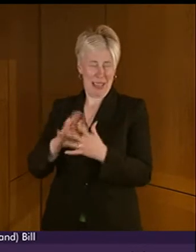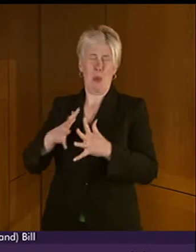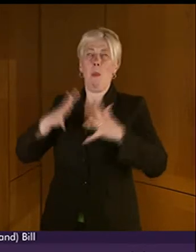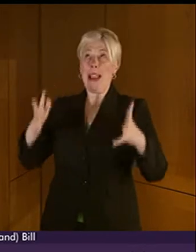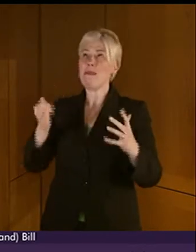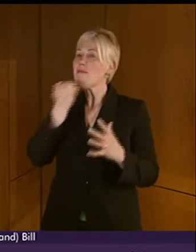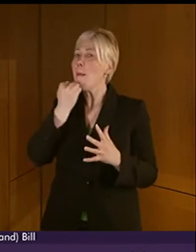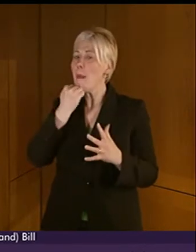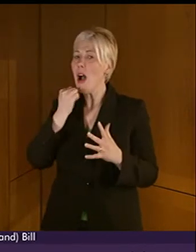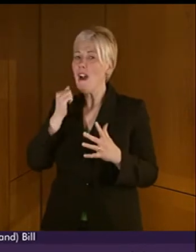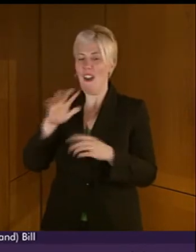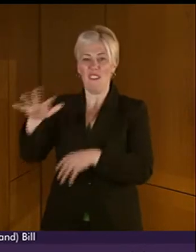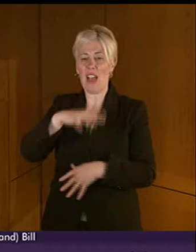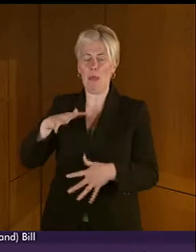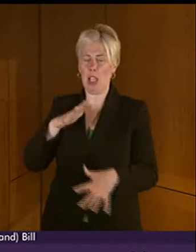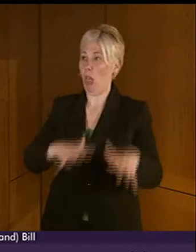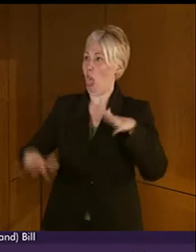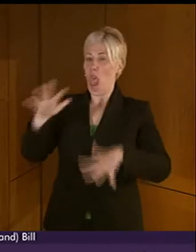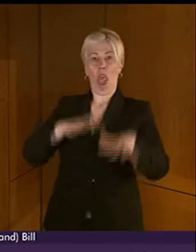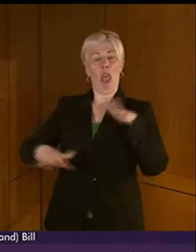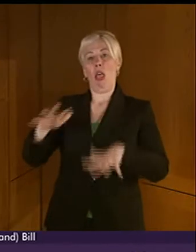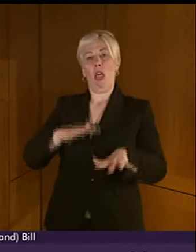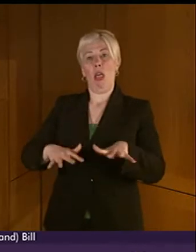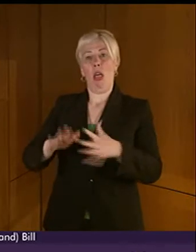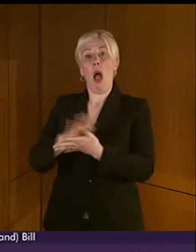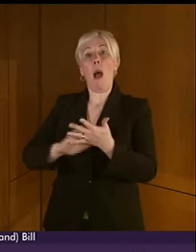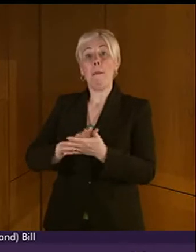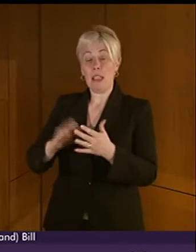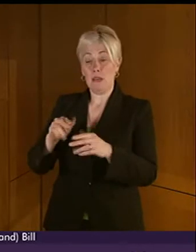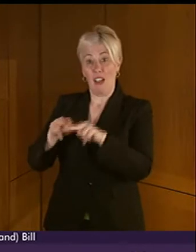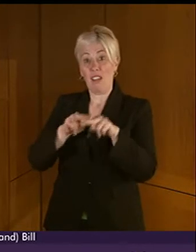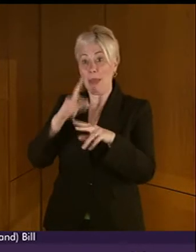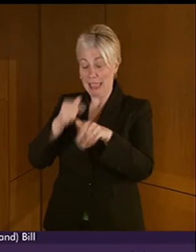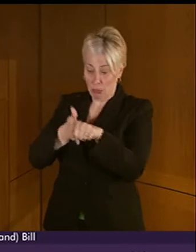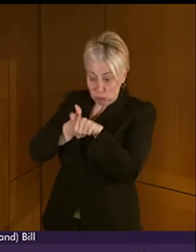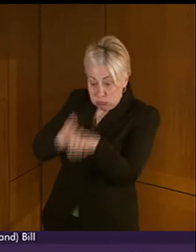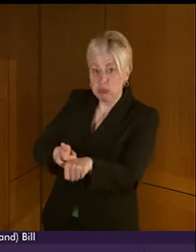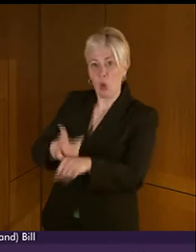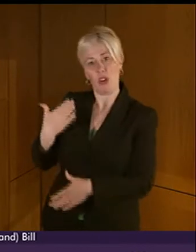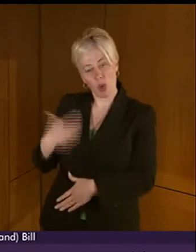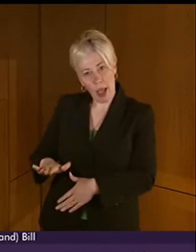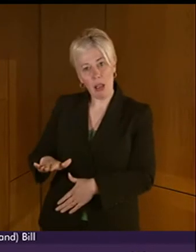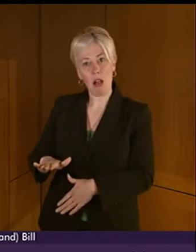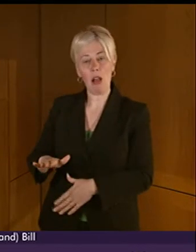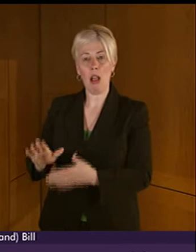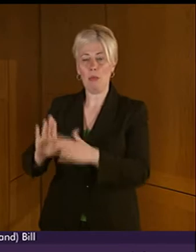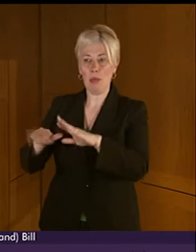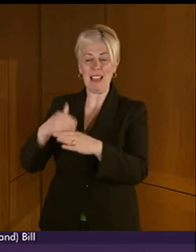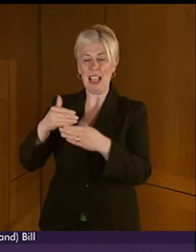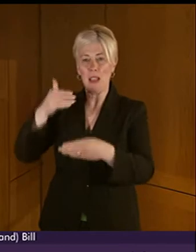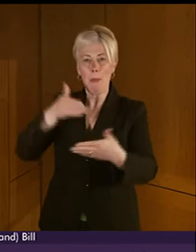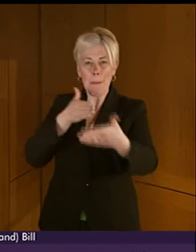This bill could make sure that those parents would get the right help when they require it and that the barriers that are currently in place would be removed.